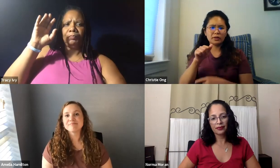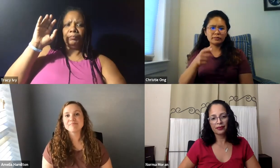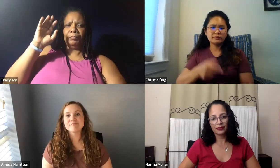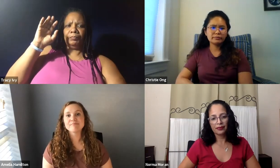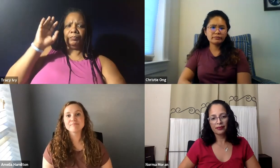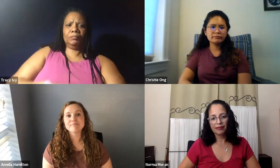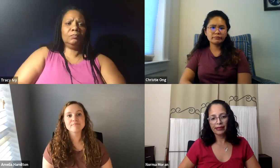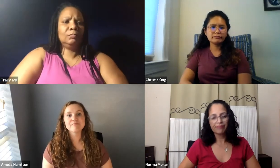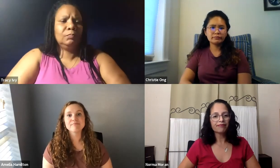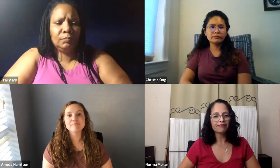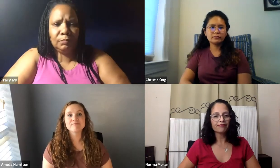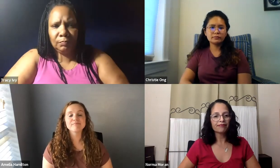Christy is saying, I agree with Norma.